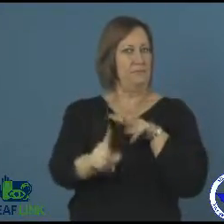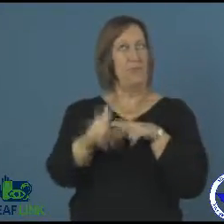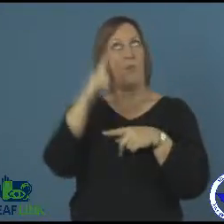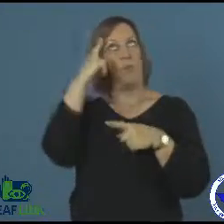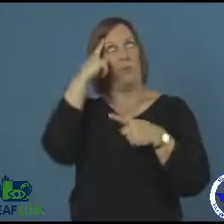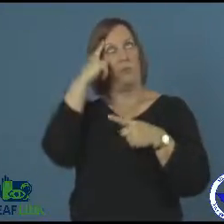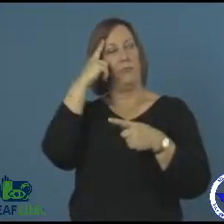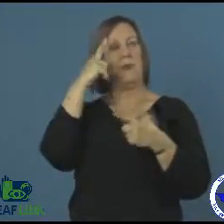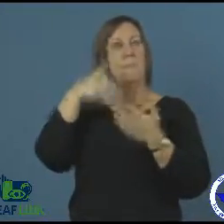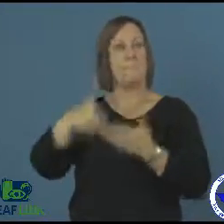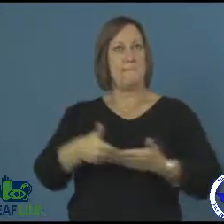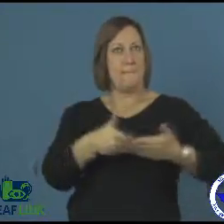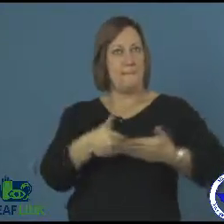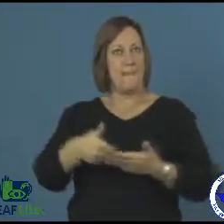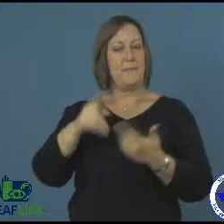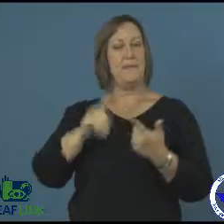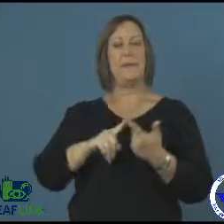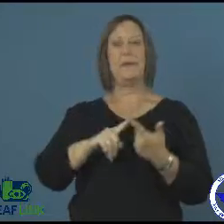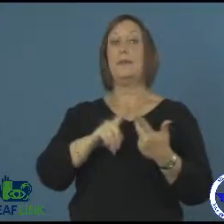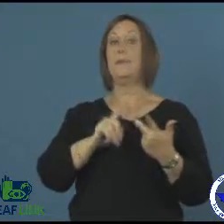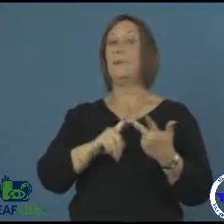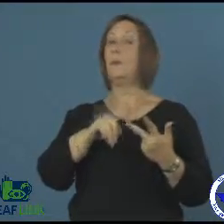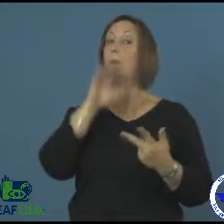and medically fragile family members.